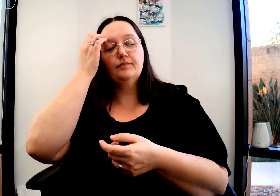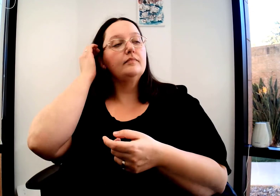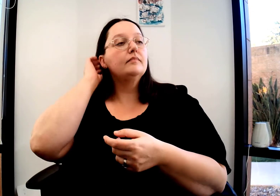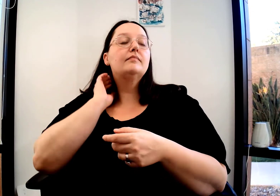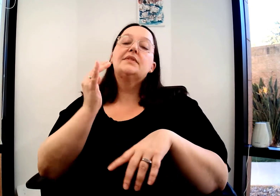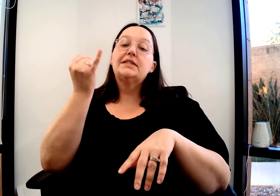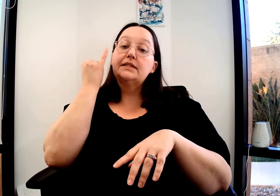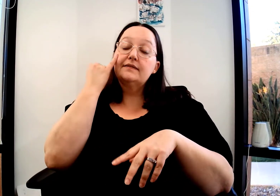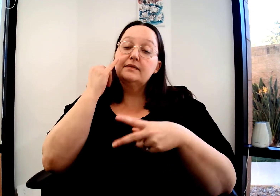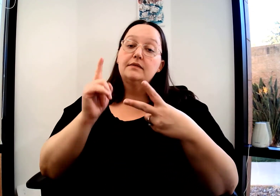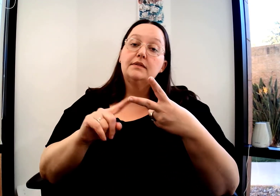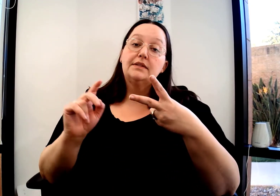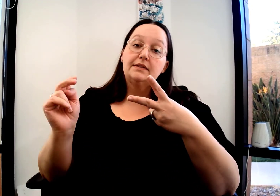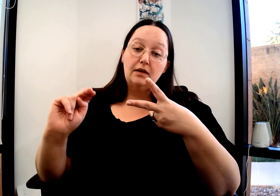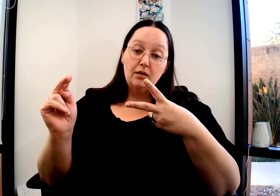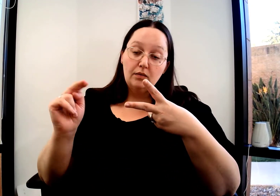ways they're going, so they conflict.